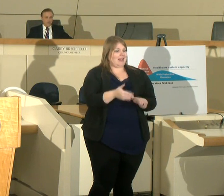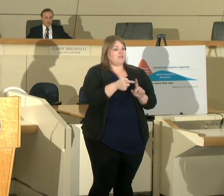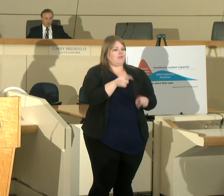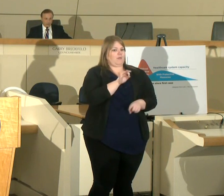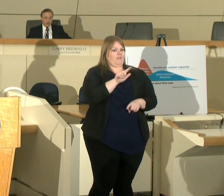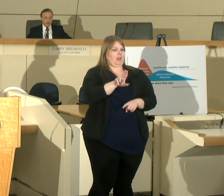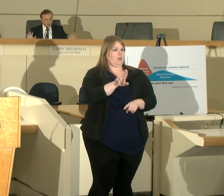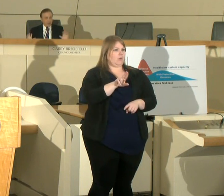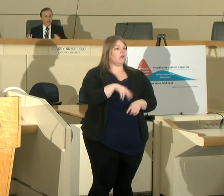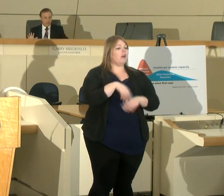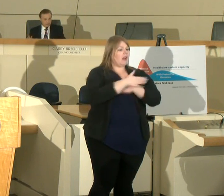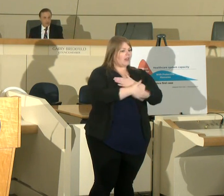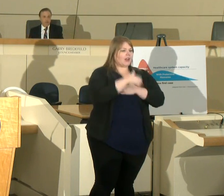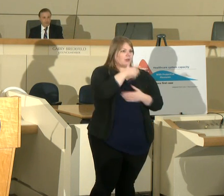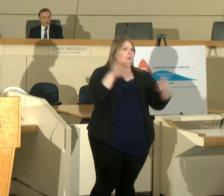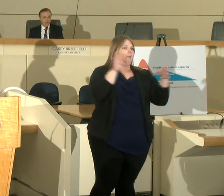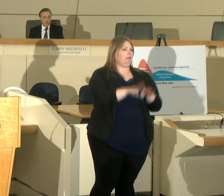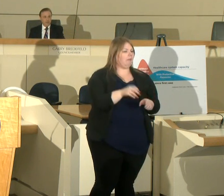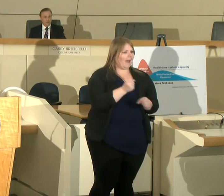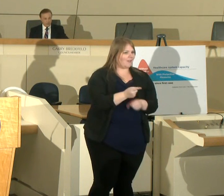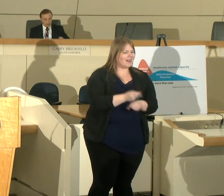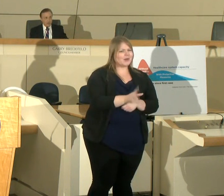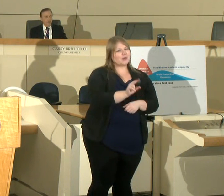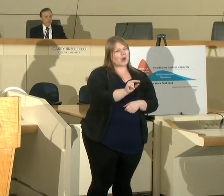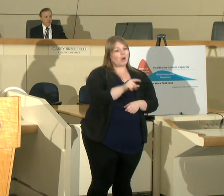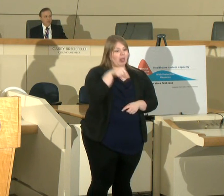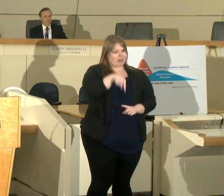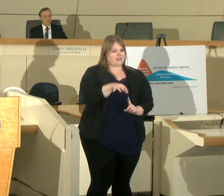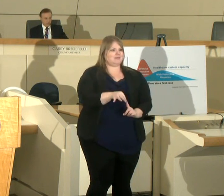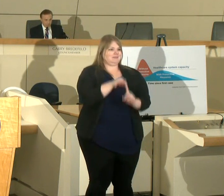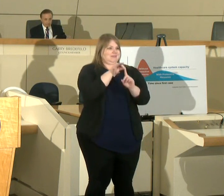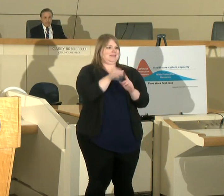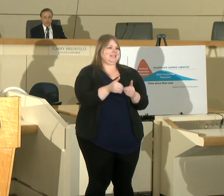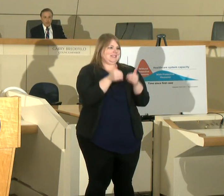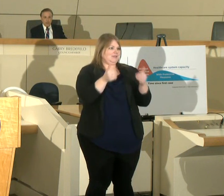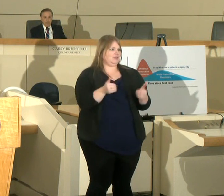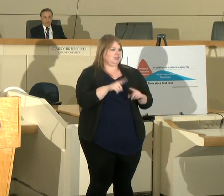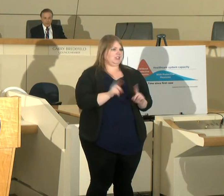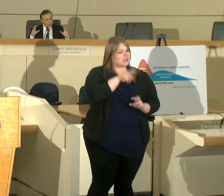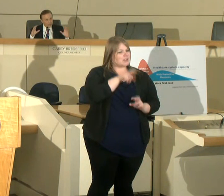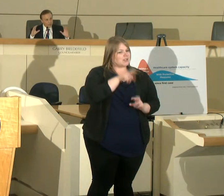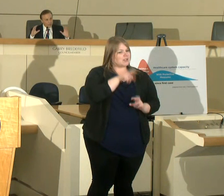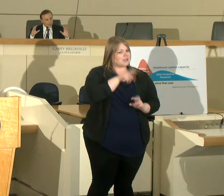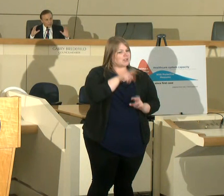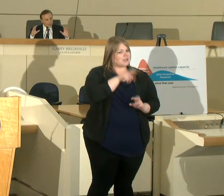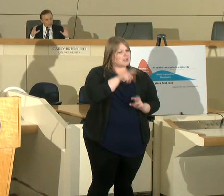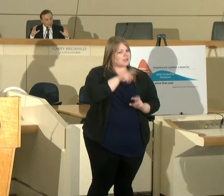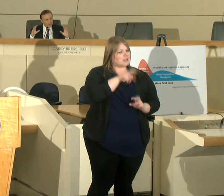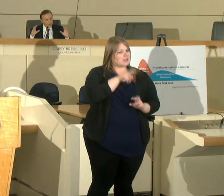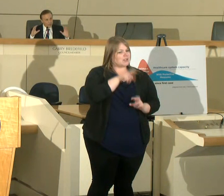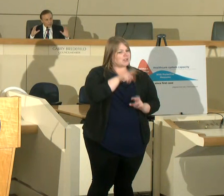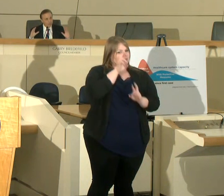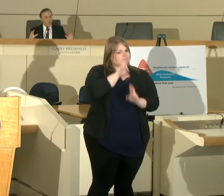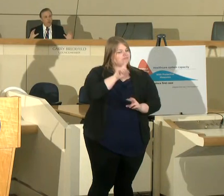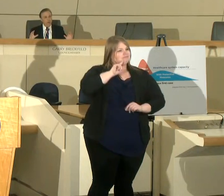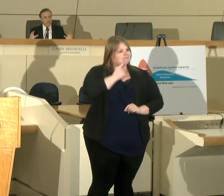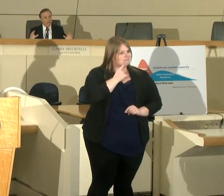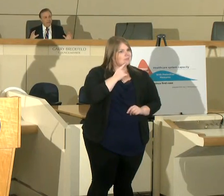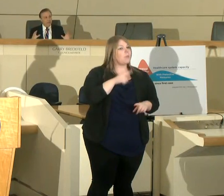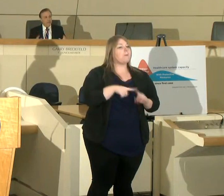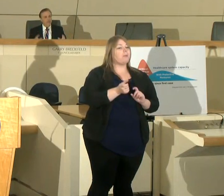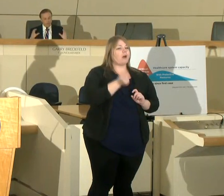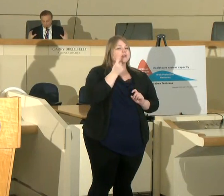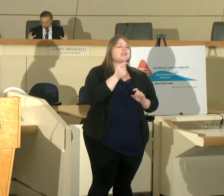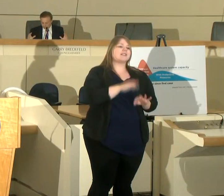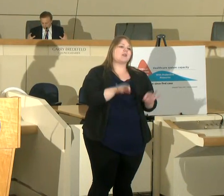country over that I understand this is different this is serious it's a pandemic we need it's important